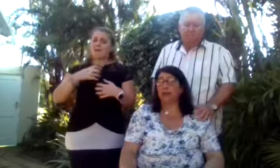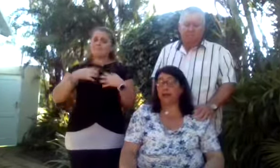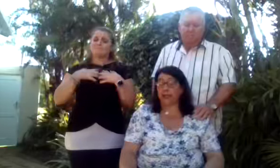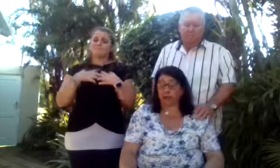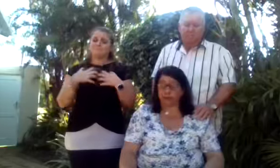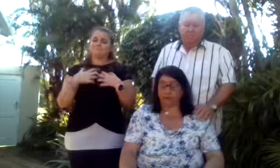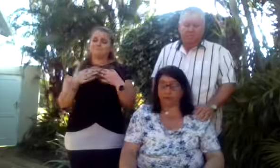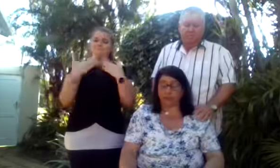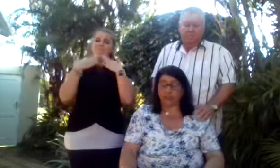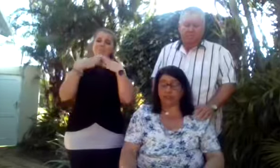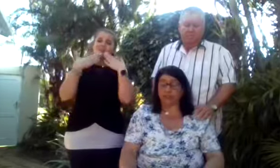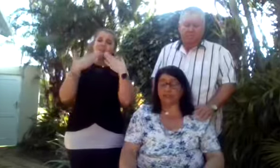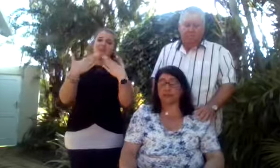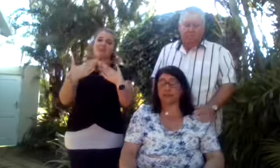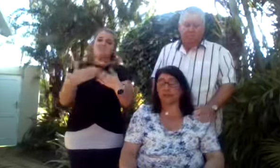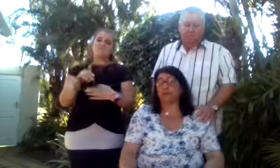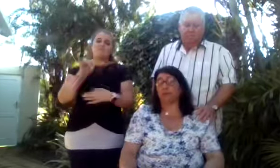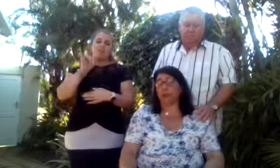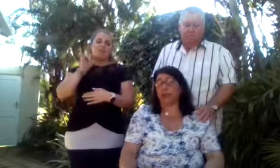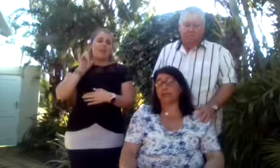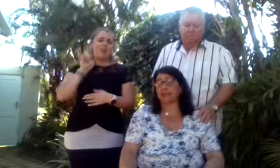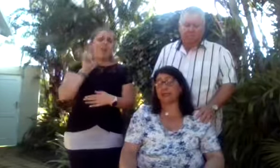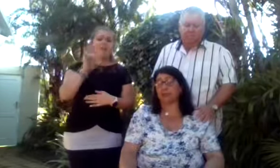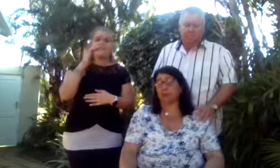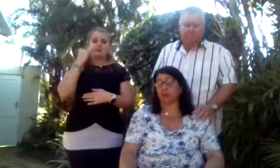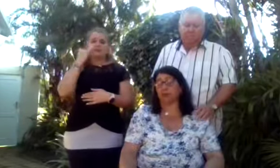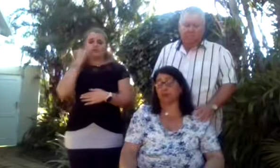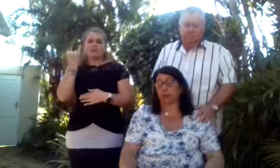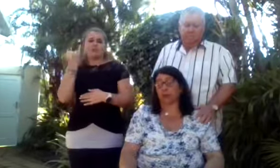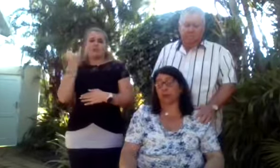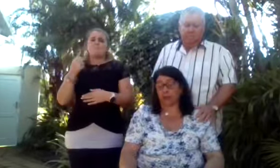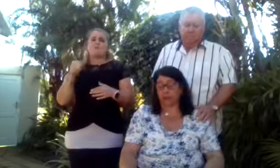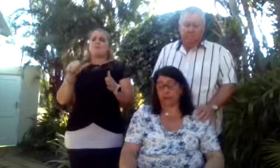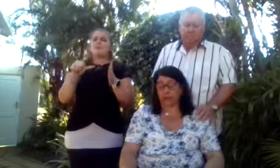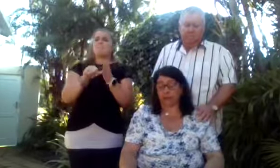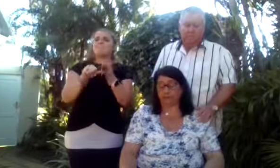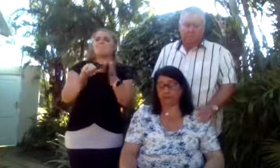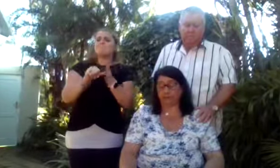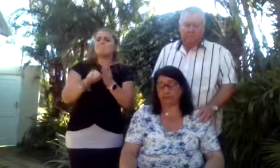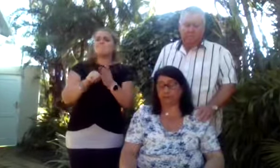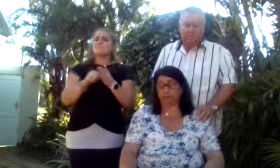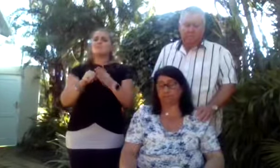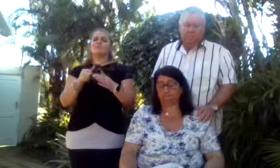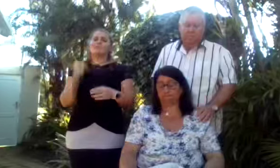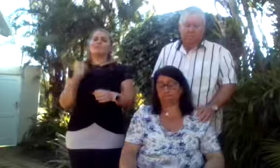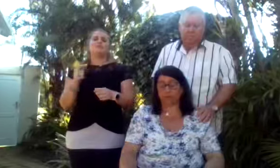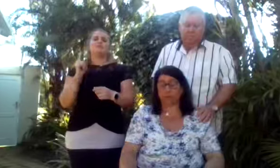Thank you for loving Jess, and for playing such an important role in her life.